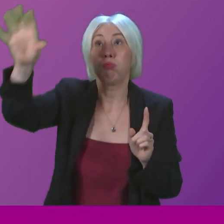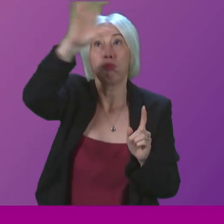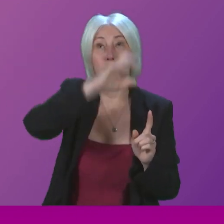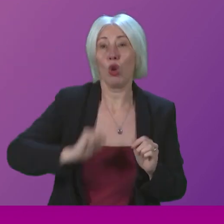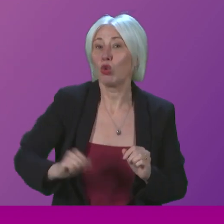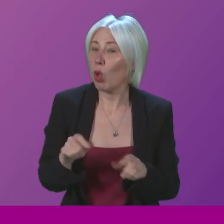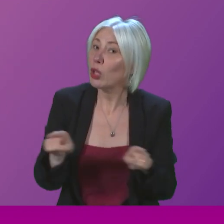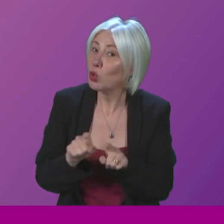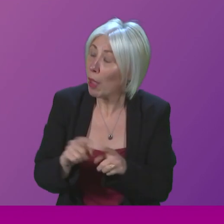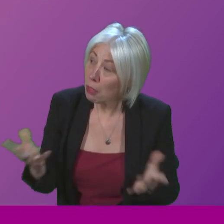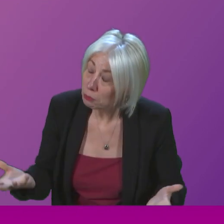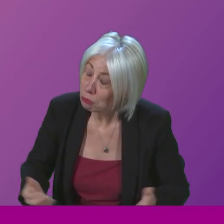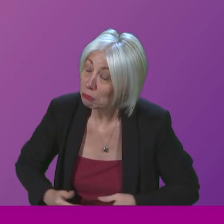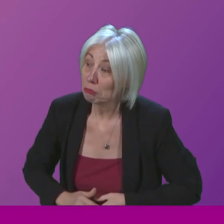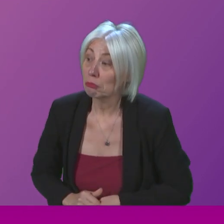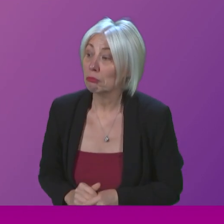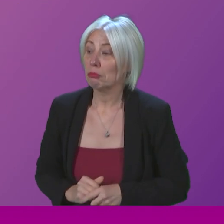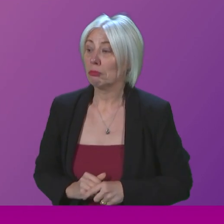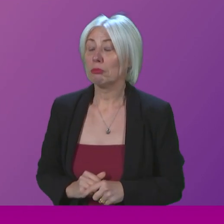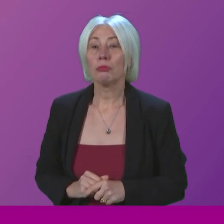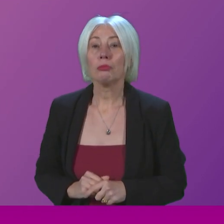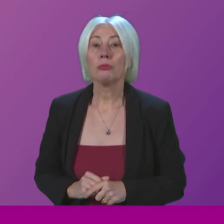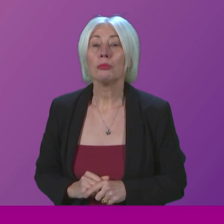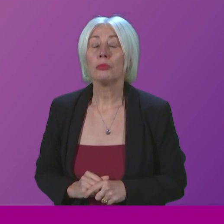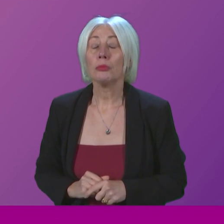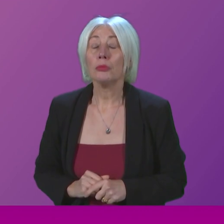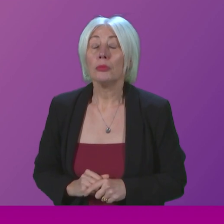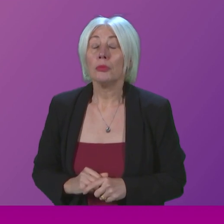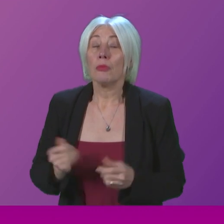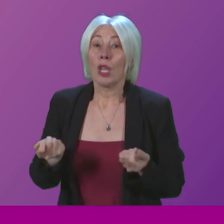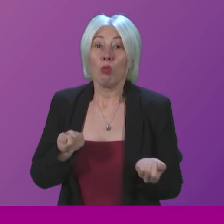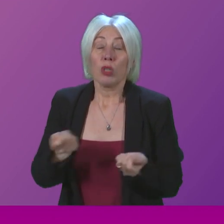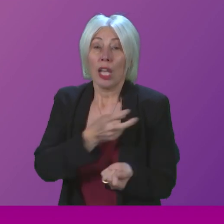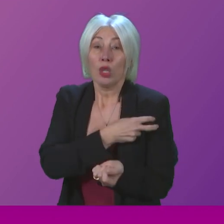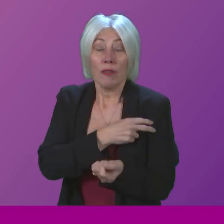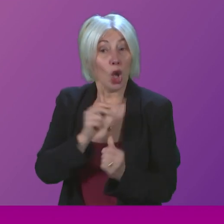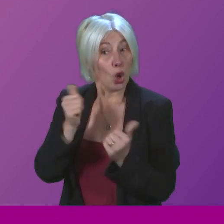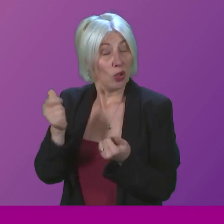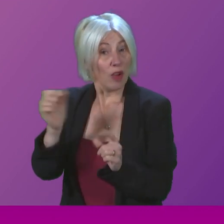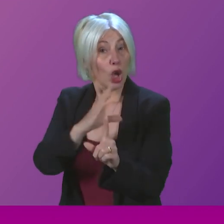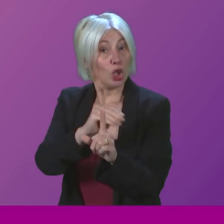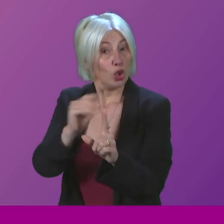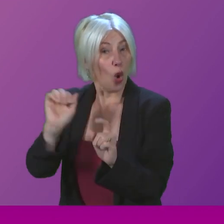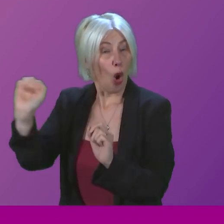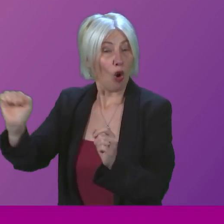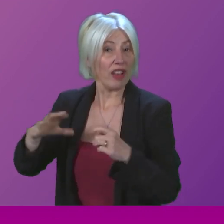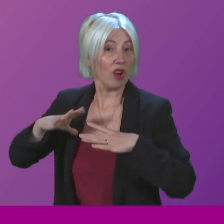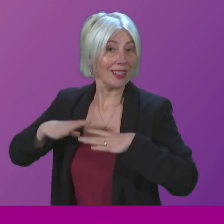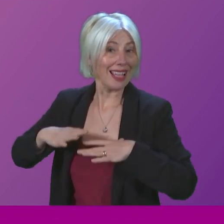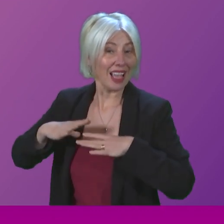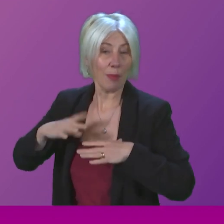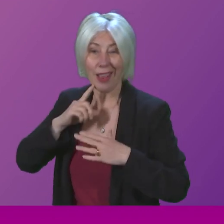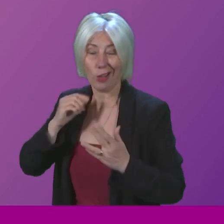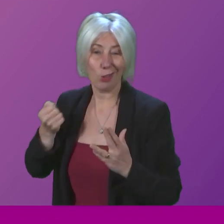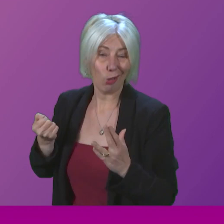well. First Minister. Well, Presiding Officer, it's good to hear a Tory take a break from crashing the